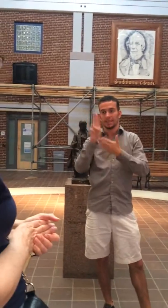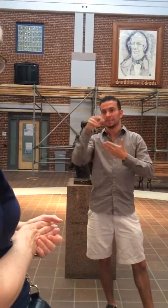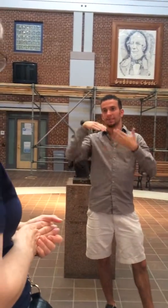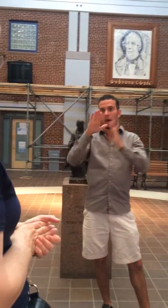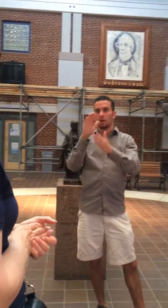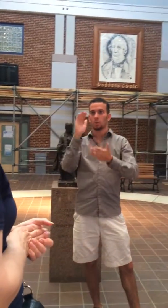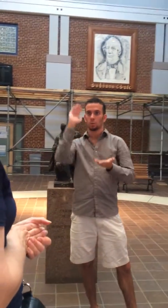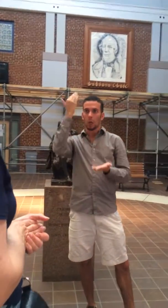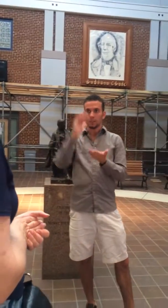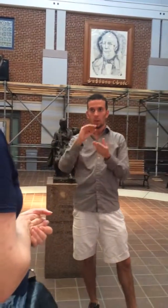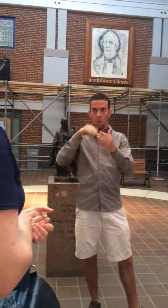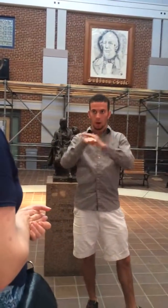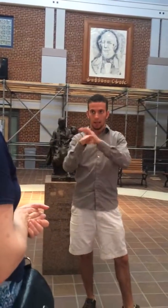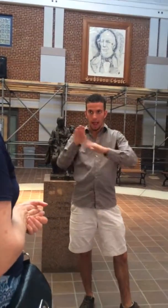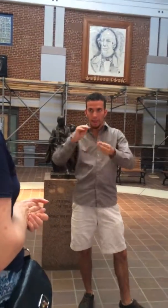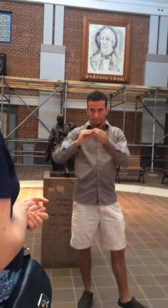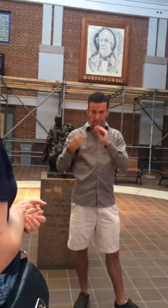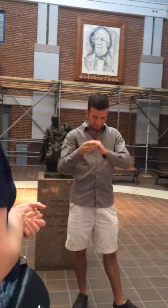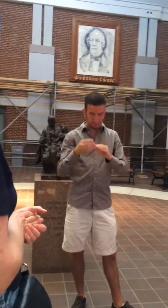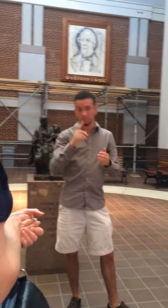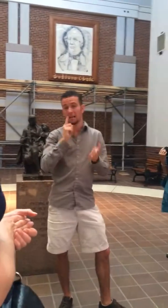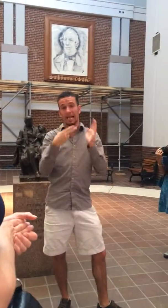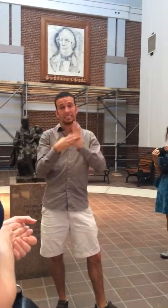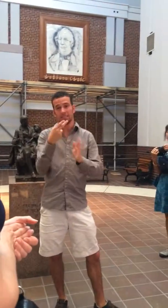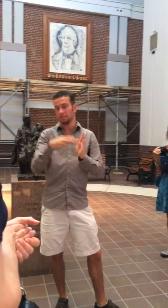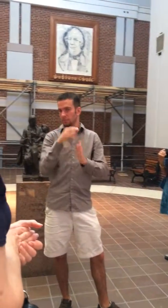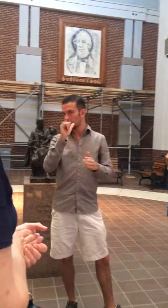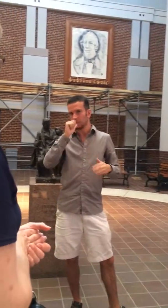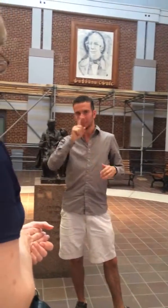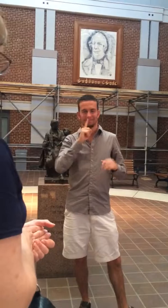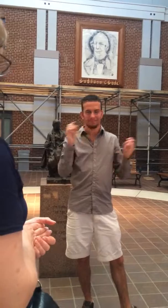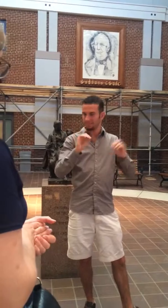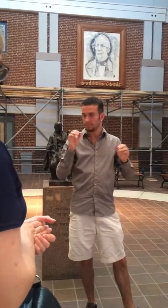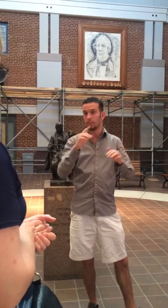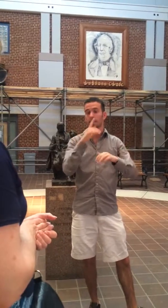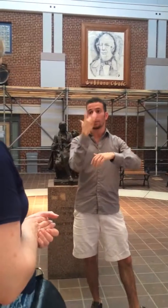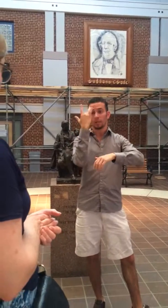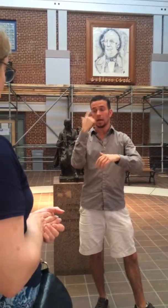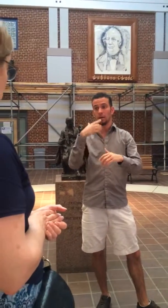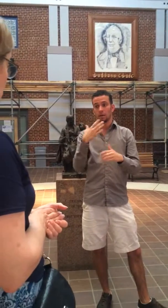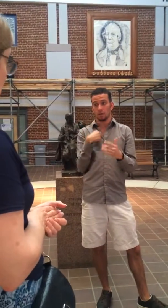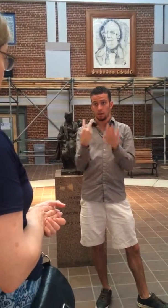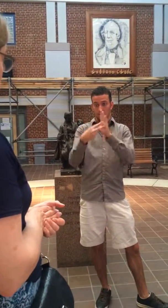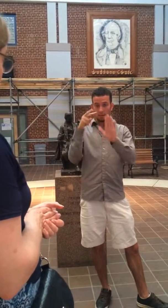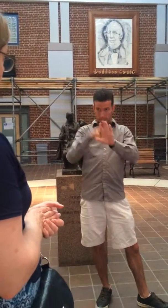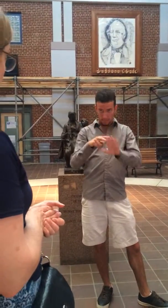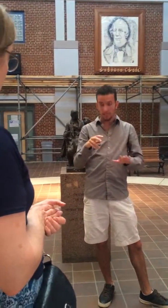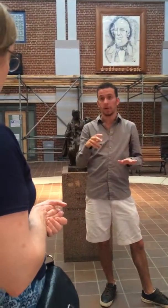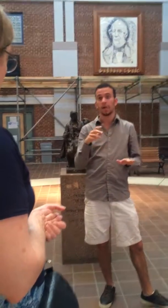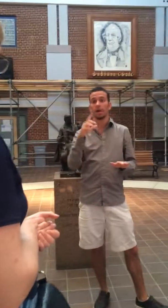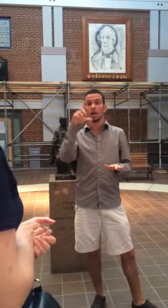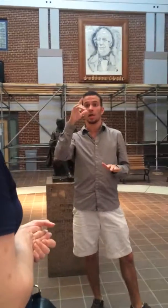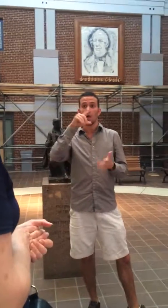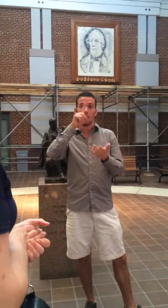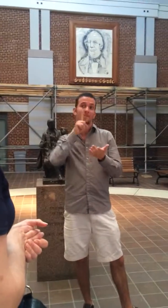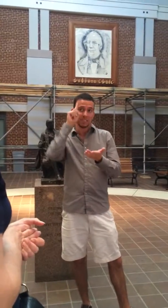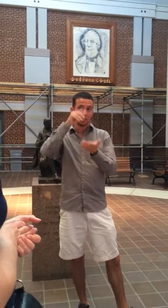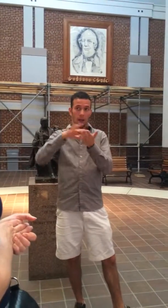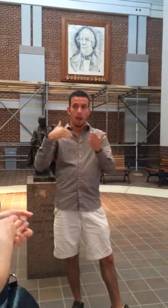universities. I know that a lot of rumors that Gallaudet is facing a reduction in enrollment, but if you look at the